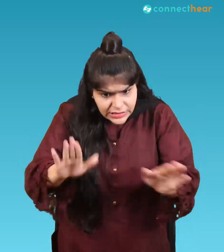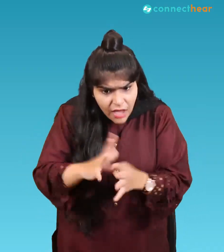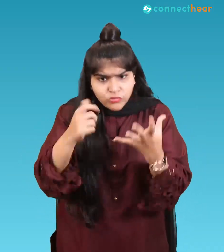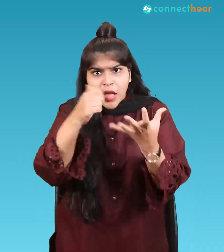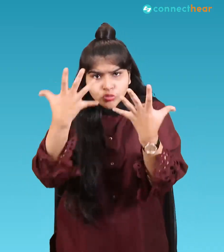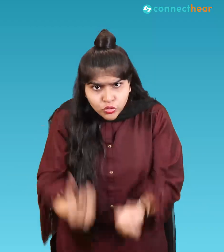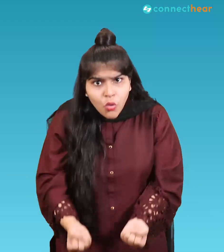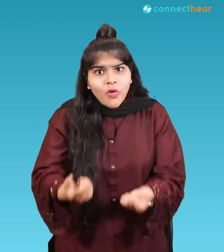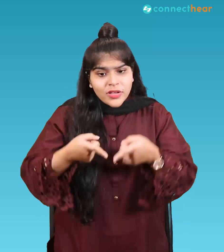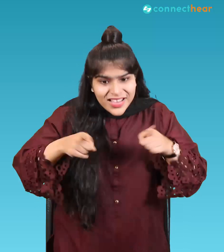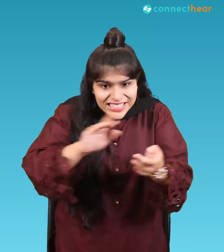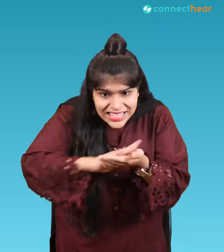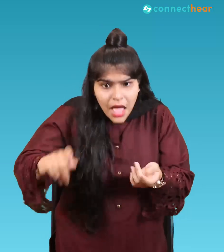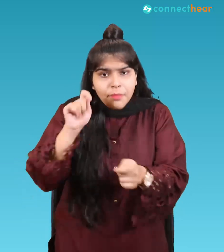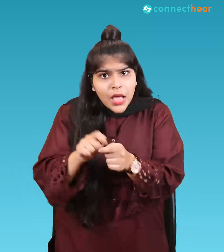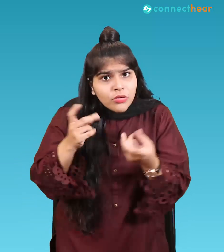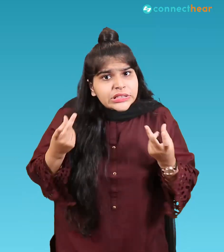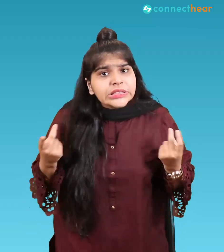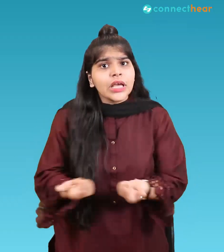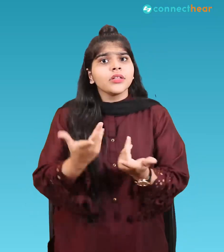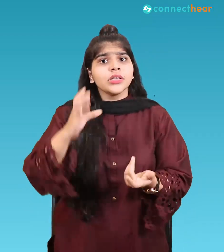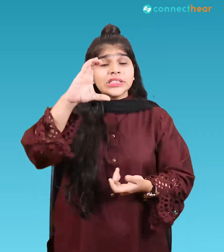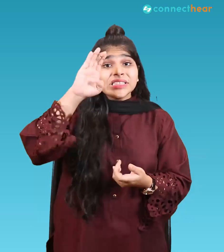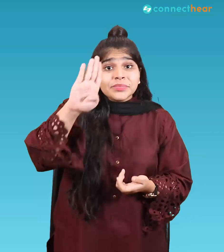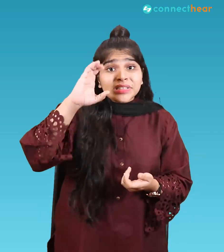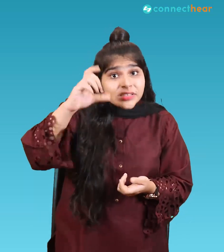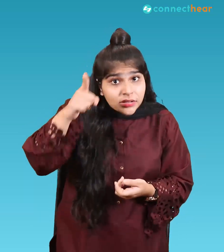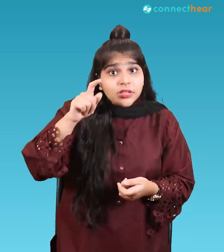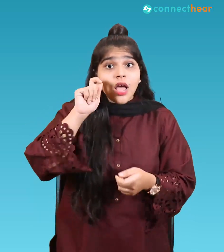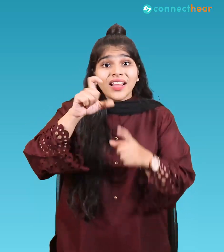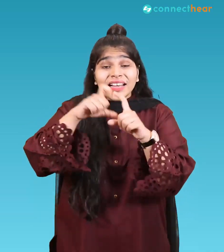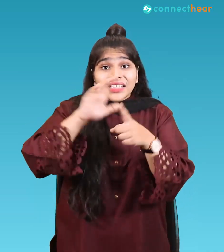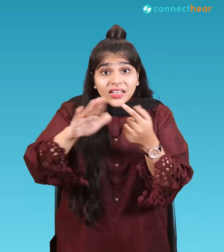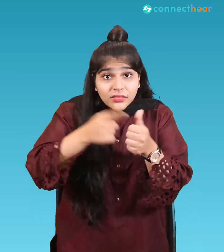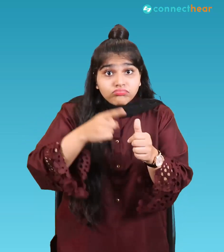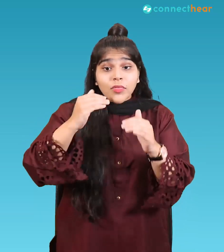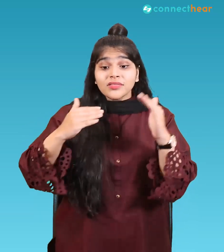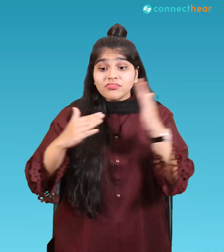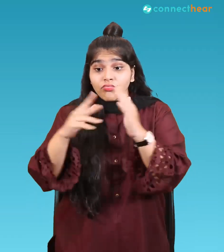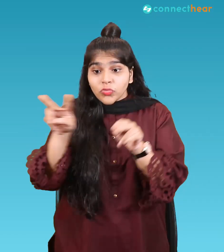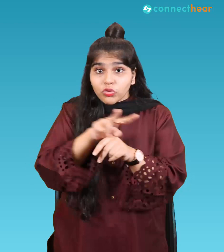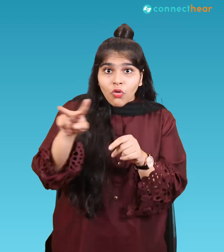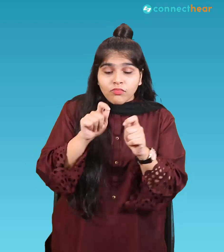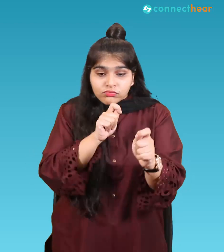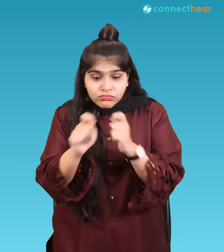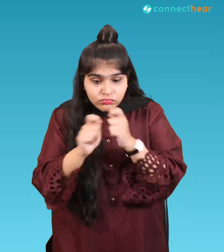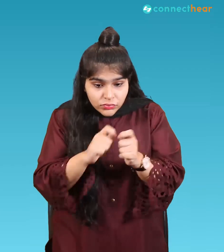included the resignation of the CBC head and the DHA administrator for areas to be